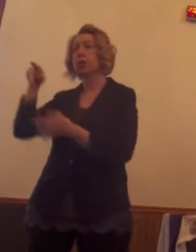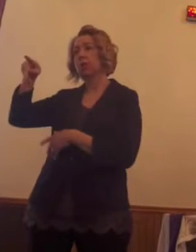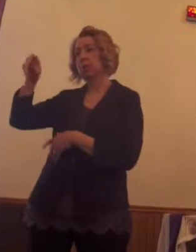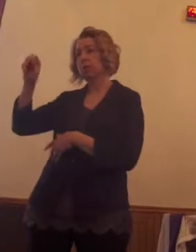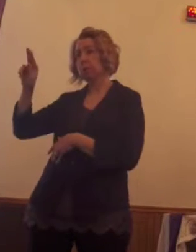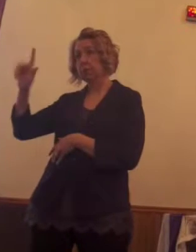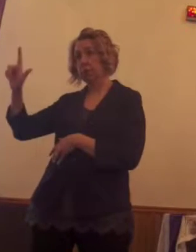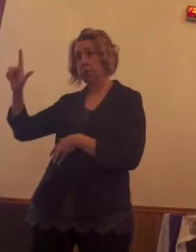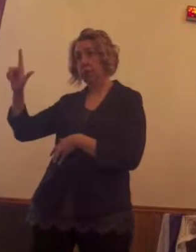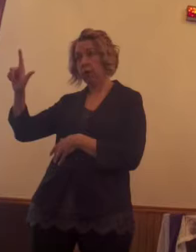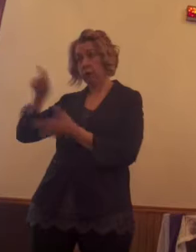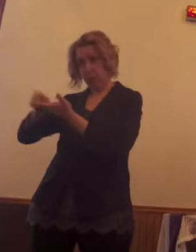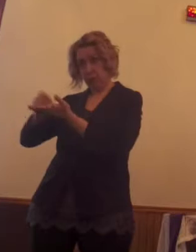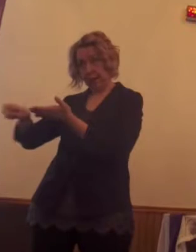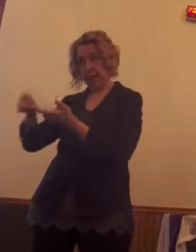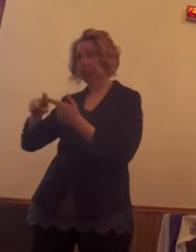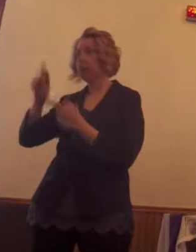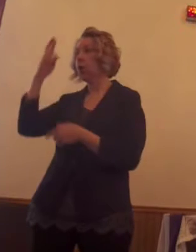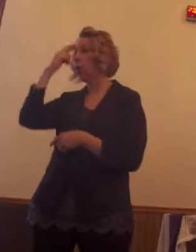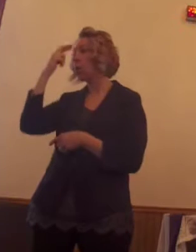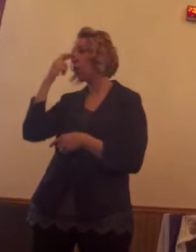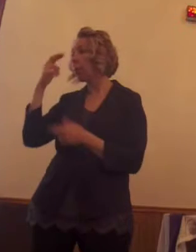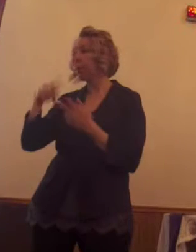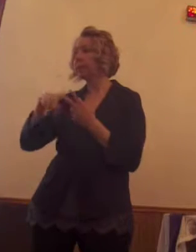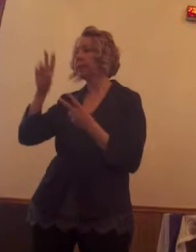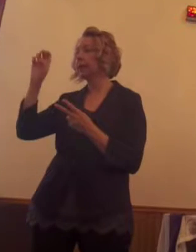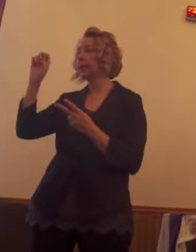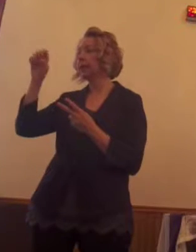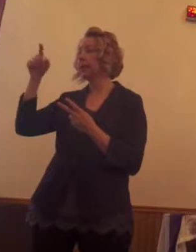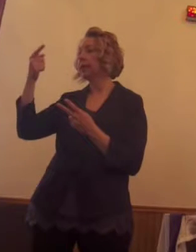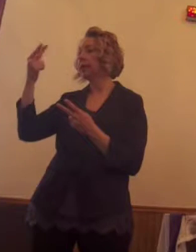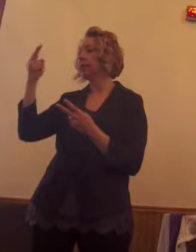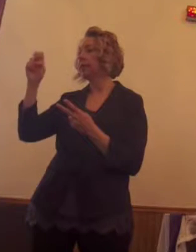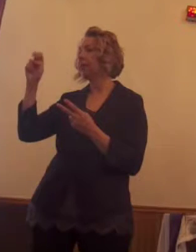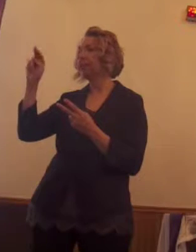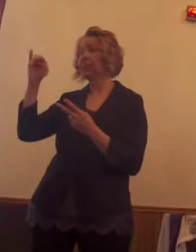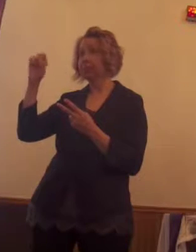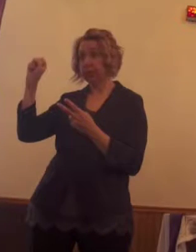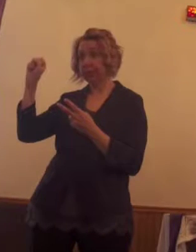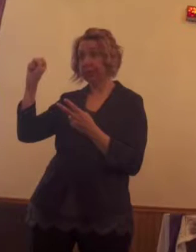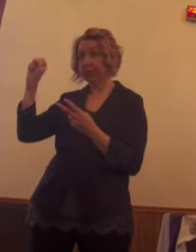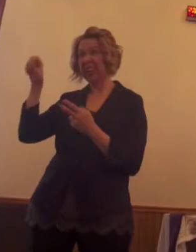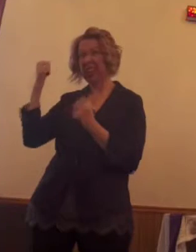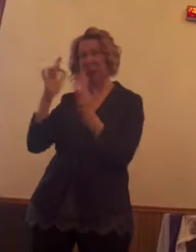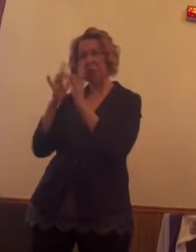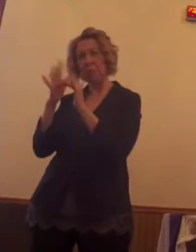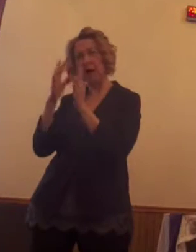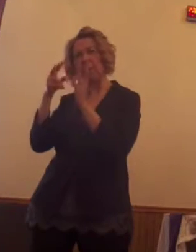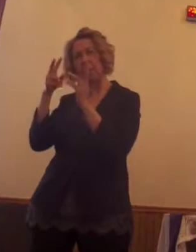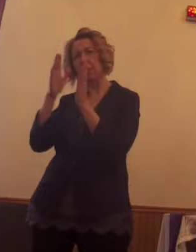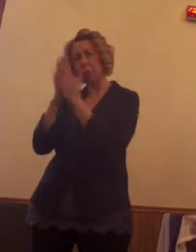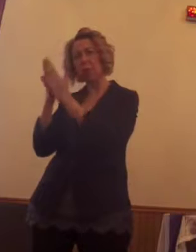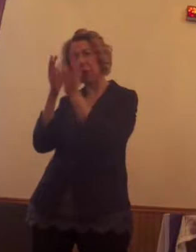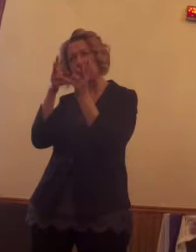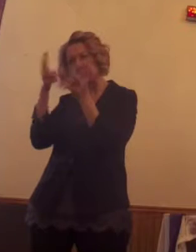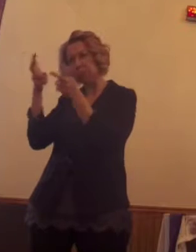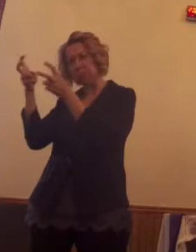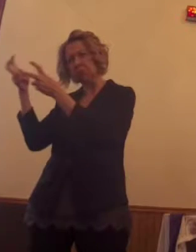through Romans and Ephesians, and also through some of other texts that Paul's write.